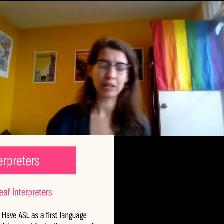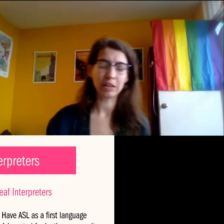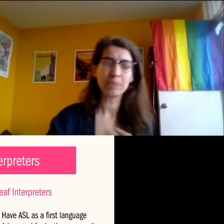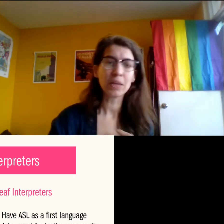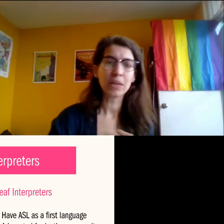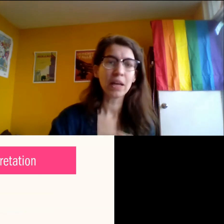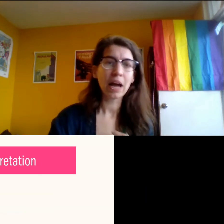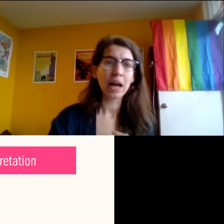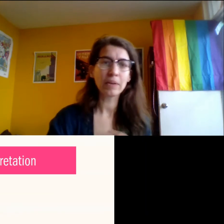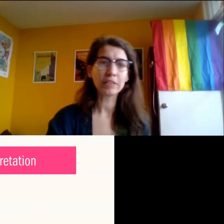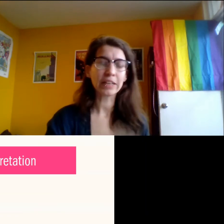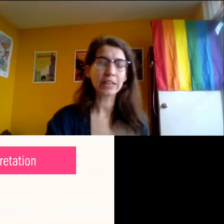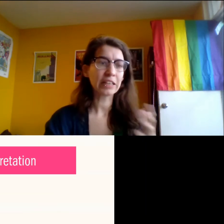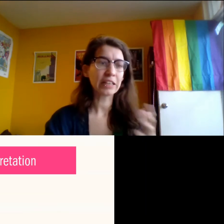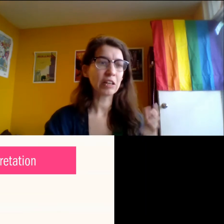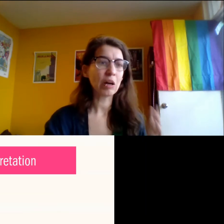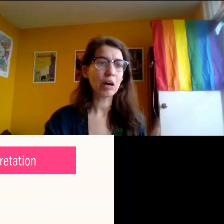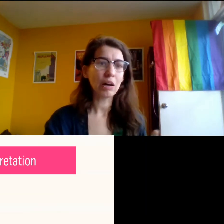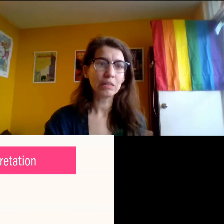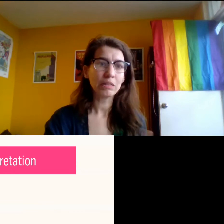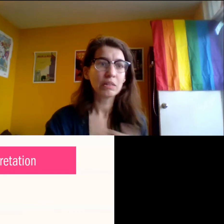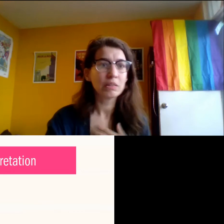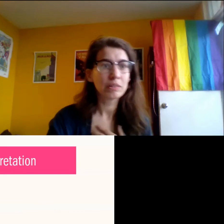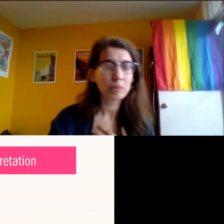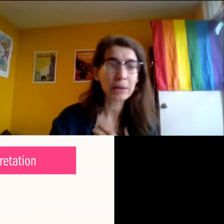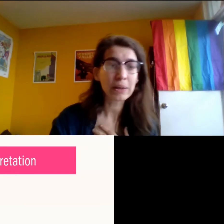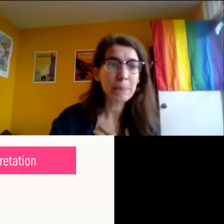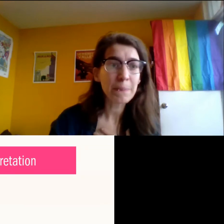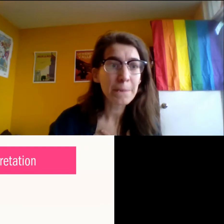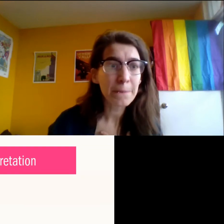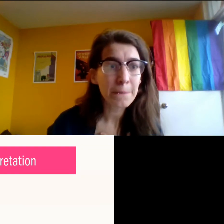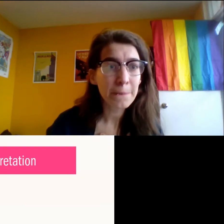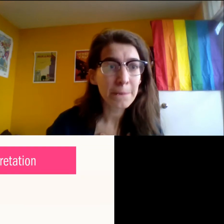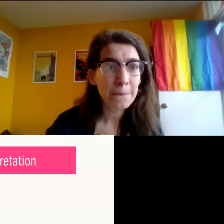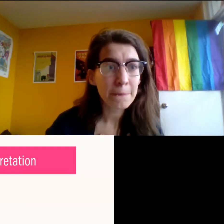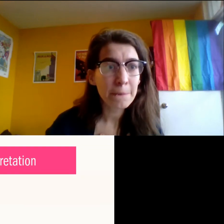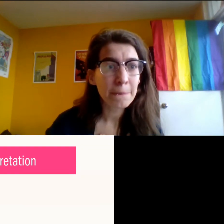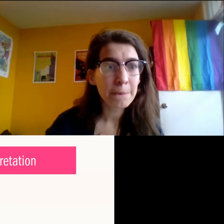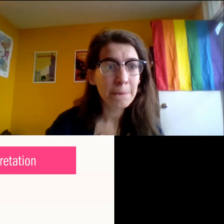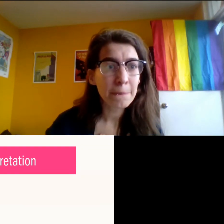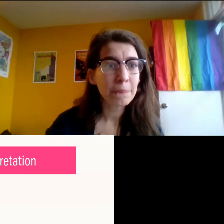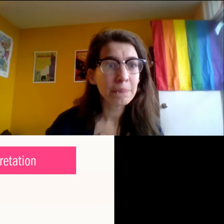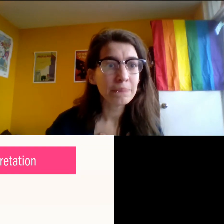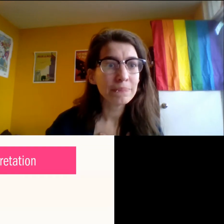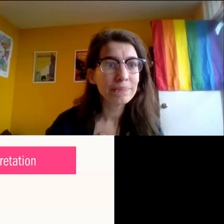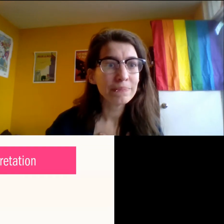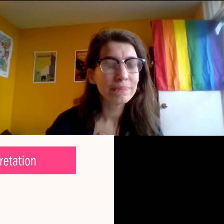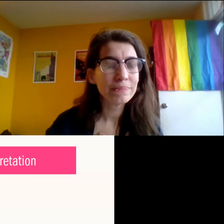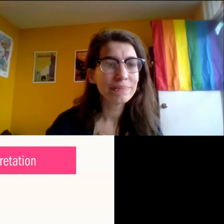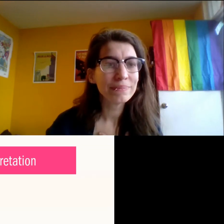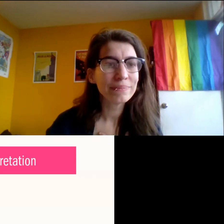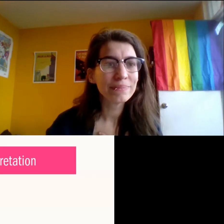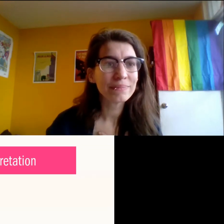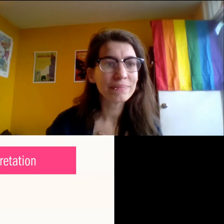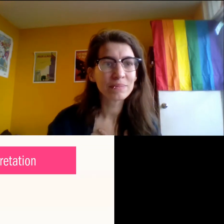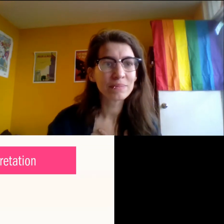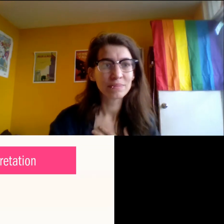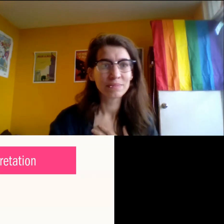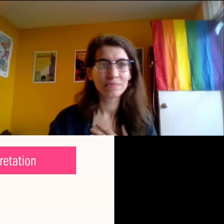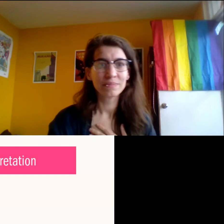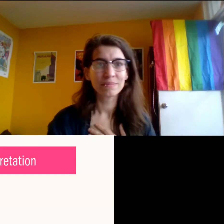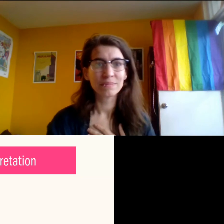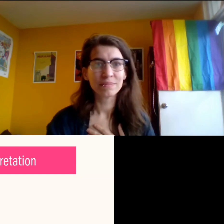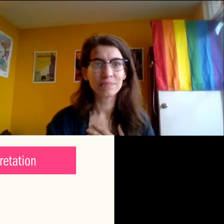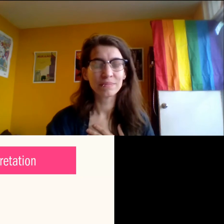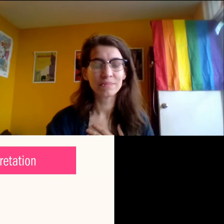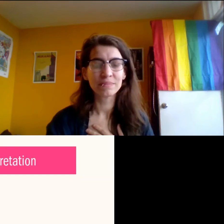be really good. However, sorry. Pardon. I was just going to say a fun fact. If you have been keeping up